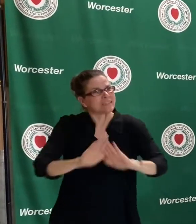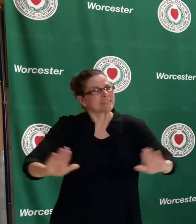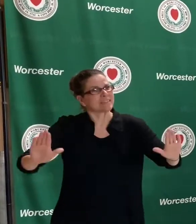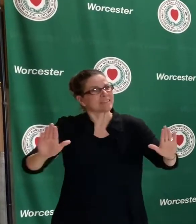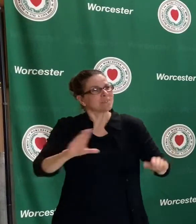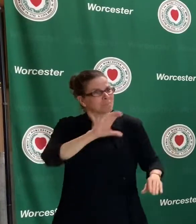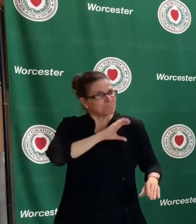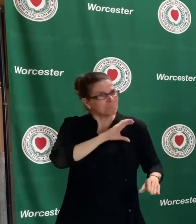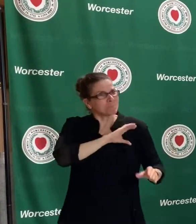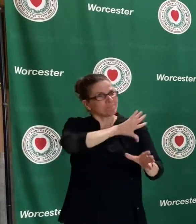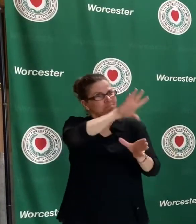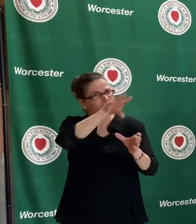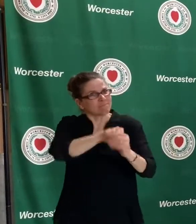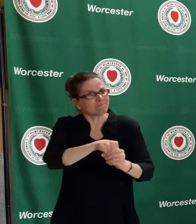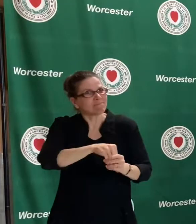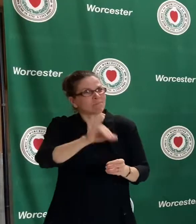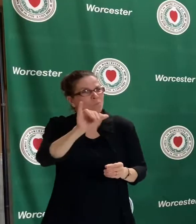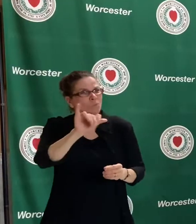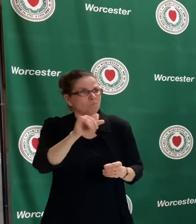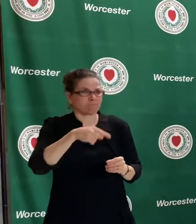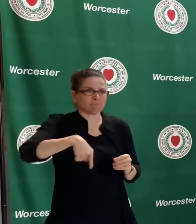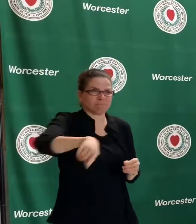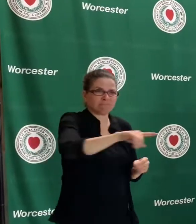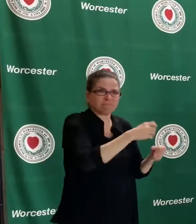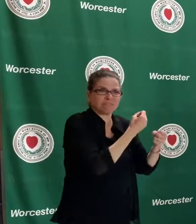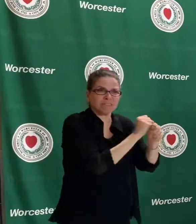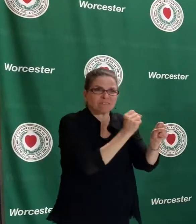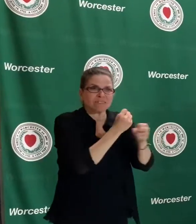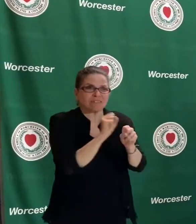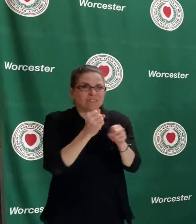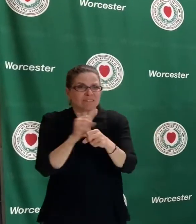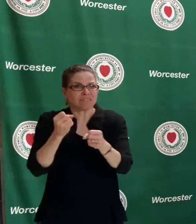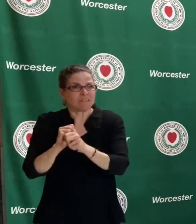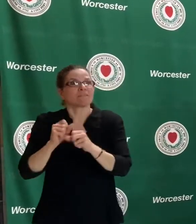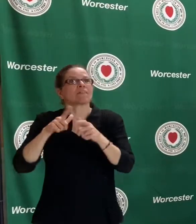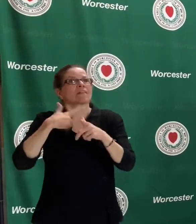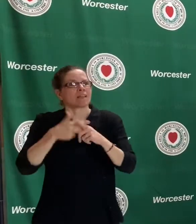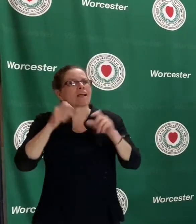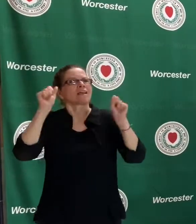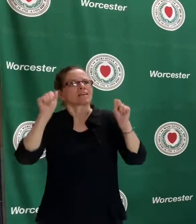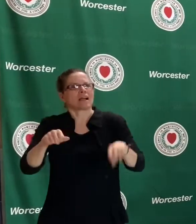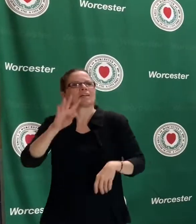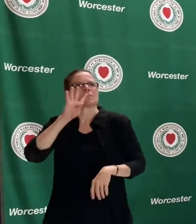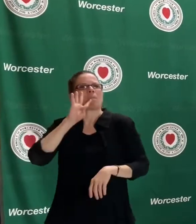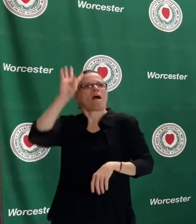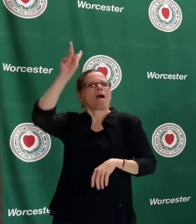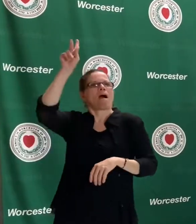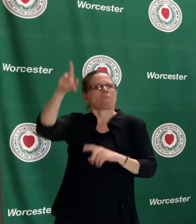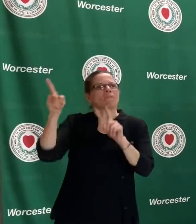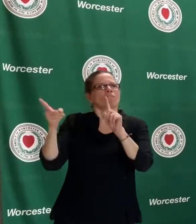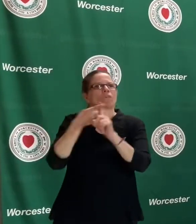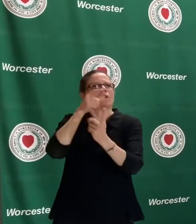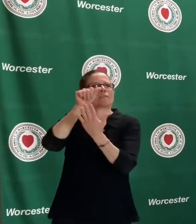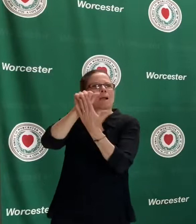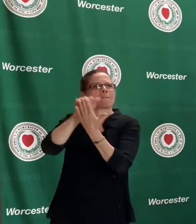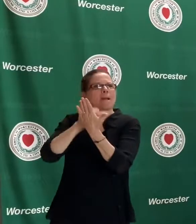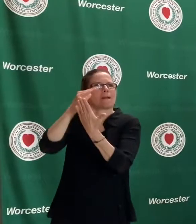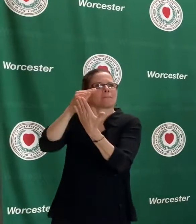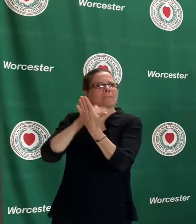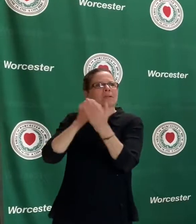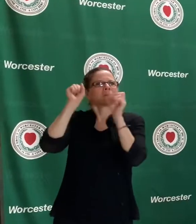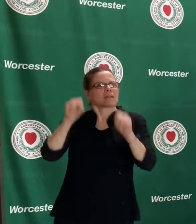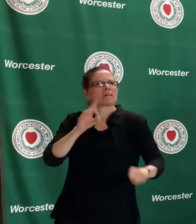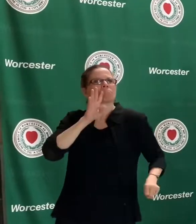made sure everybody was safe and their First Amendment rights were protected. What happened hours after the